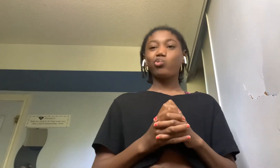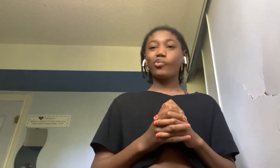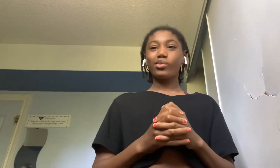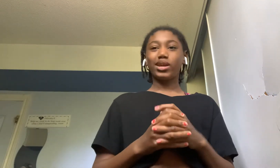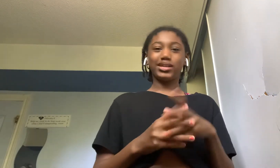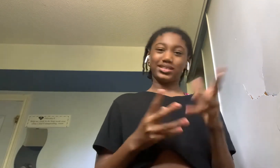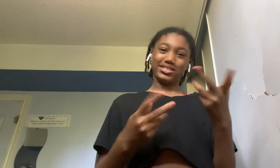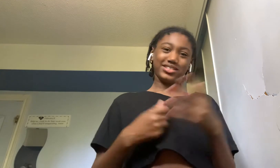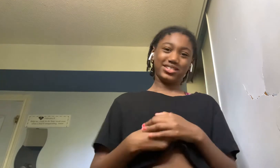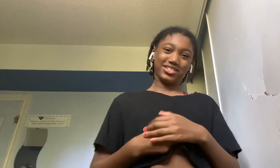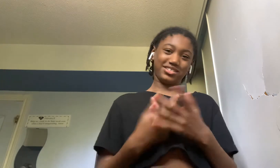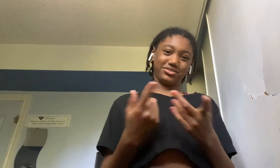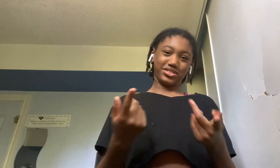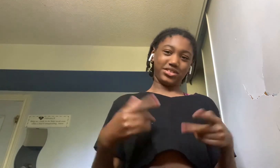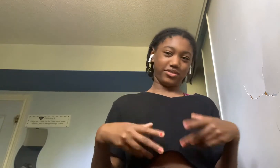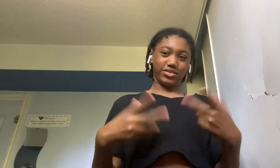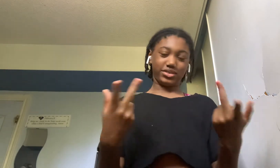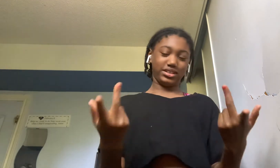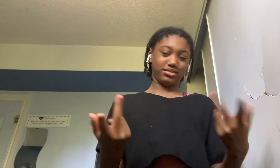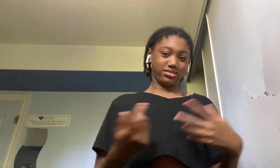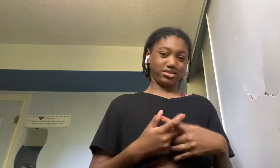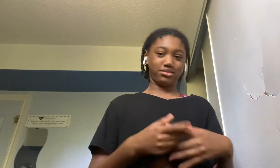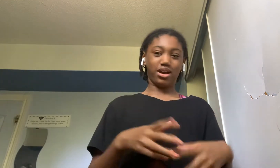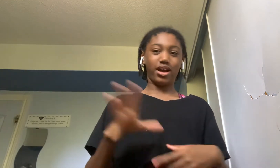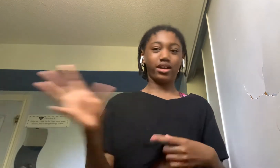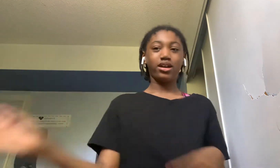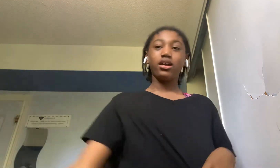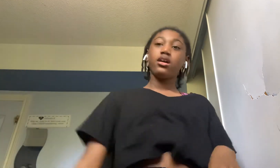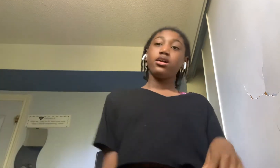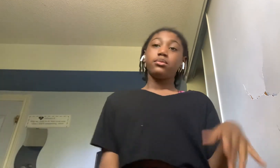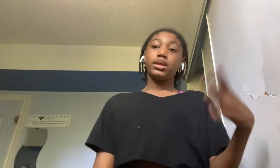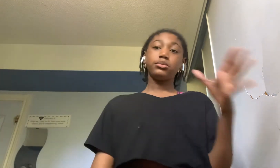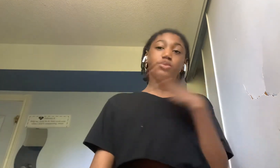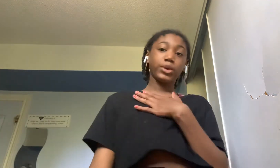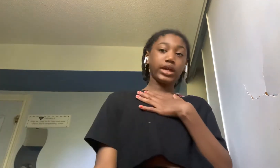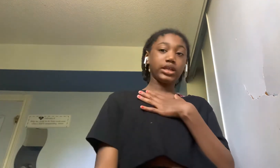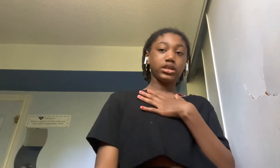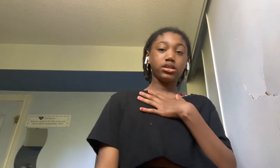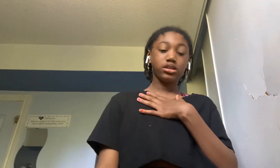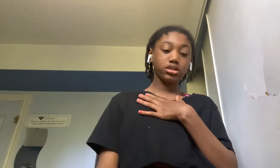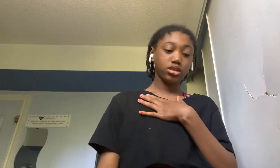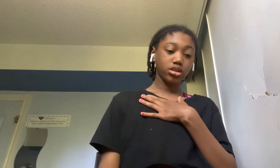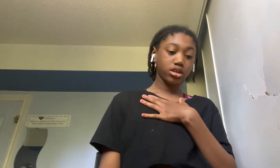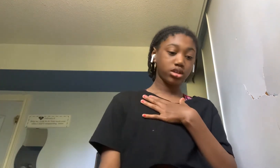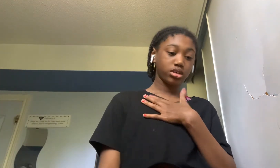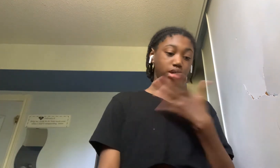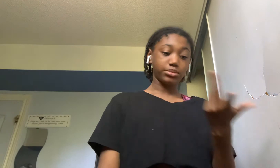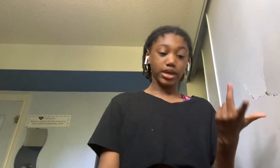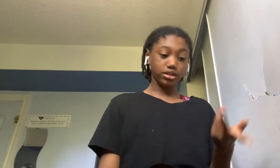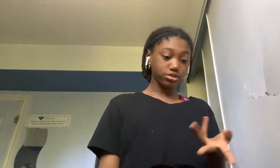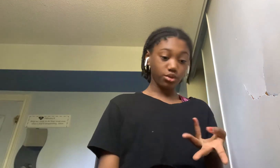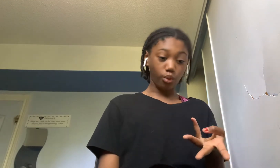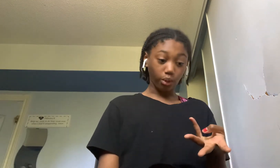yeah this is just the first ever video so hi my name is rain i'm 10 years old